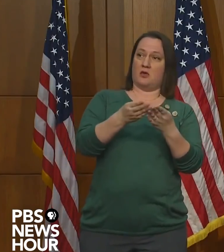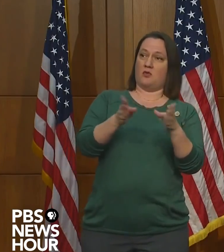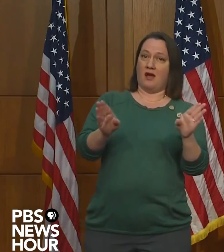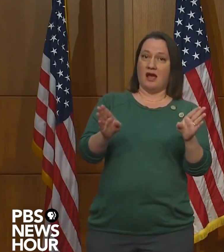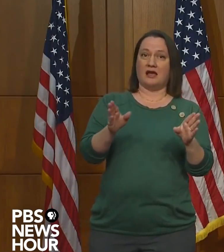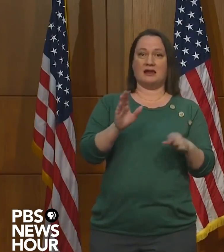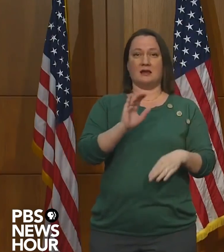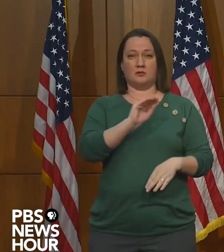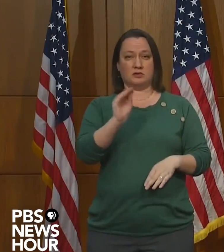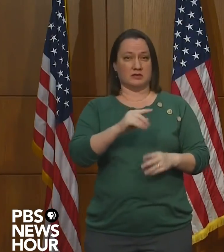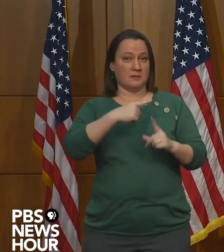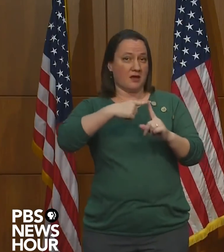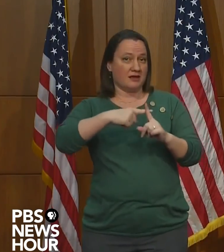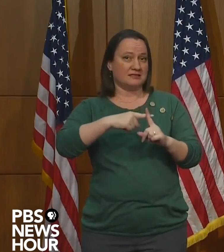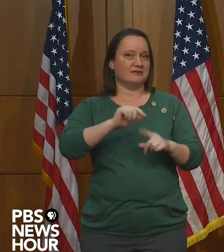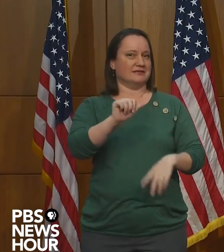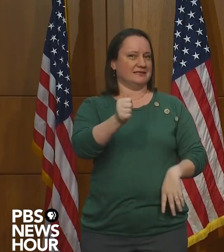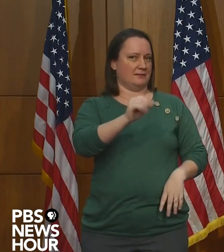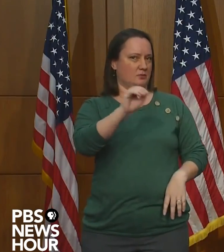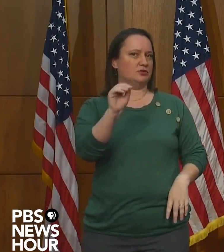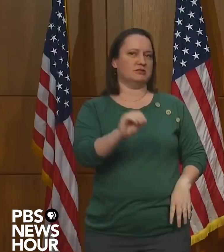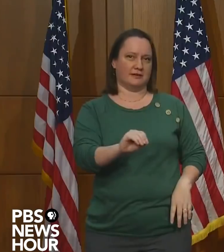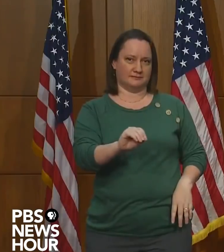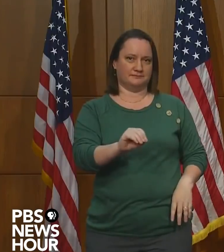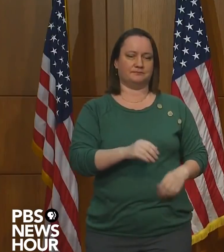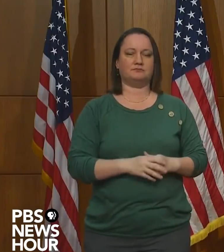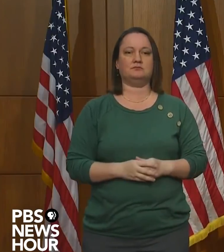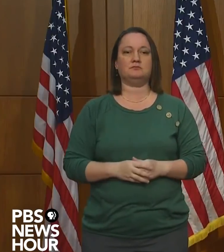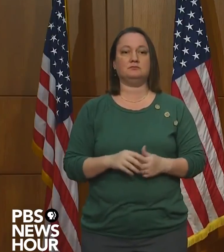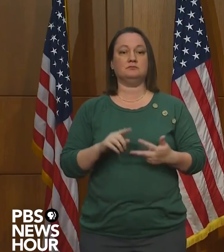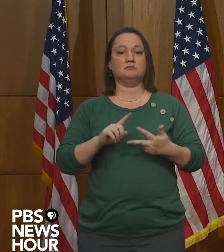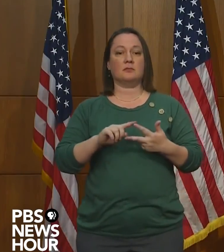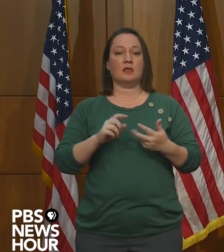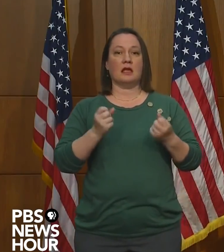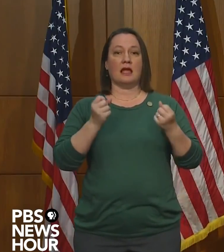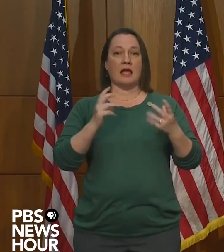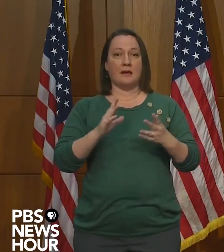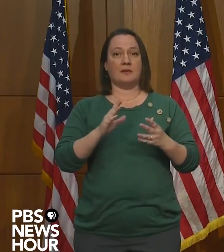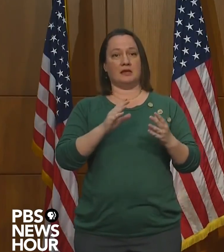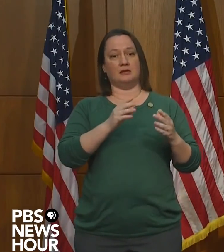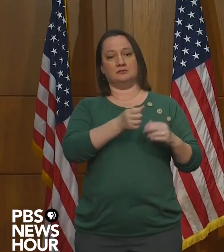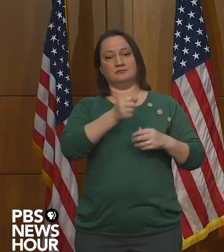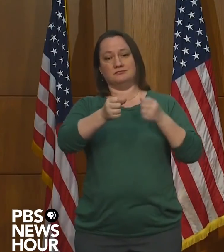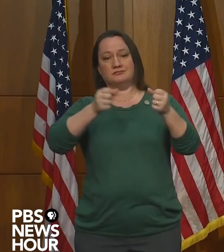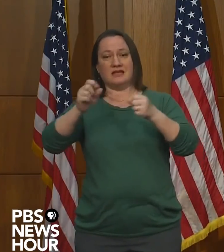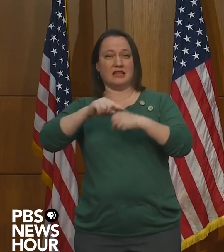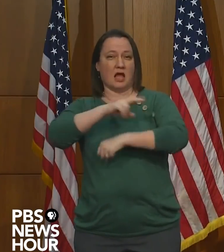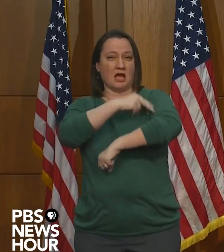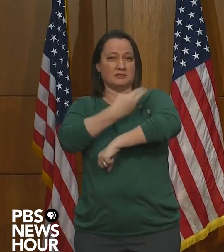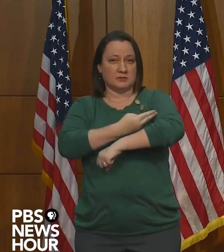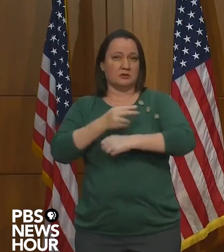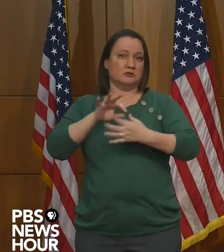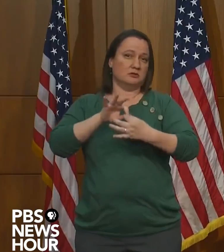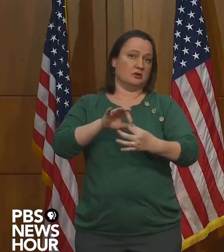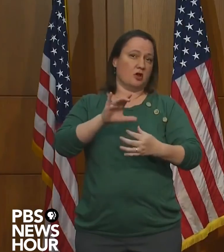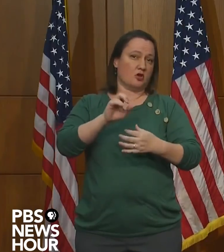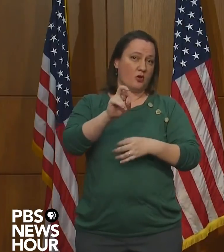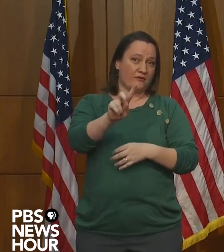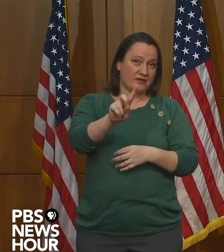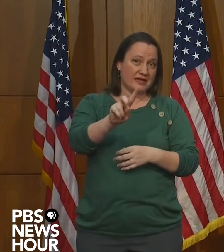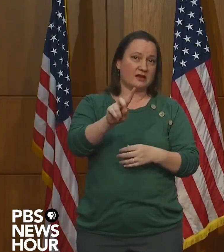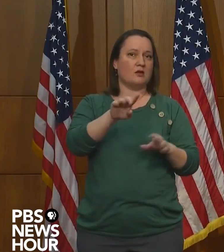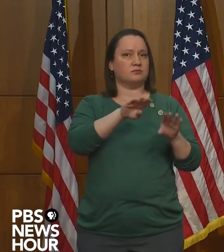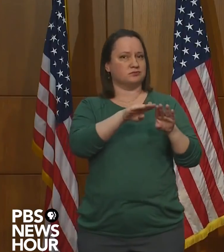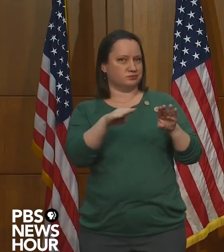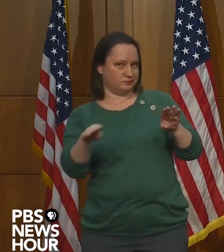right now. Our hospitalizations for COVID are trending downward, particularly in the last week.